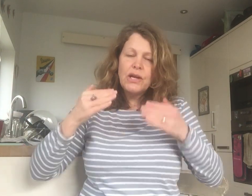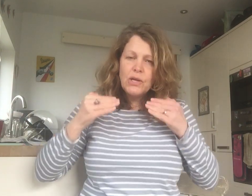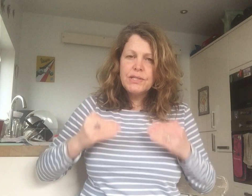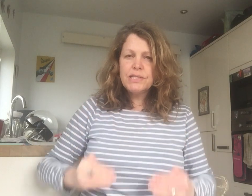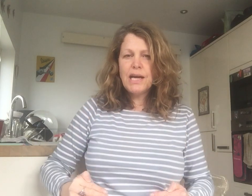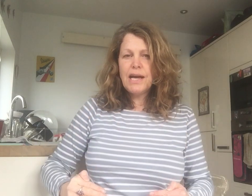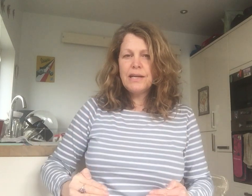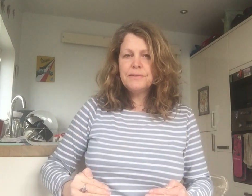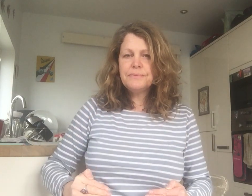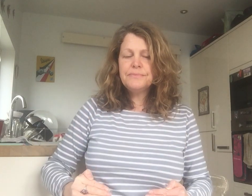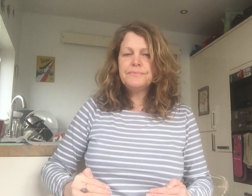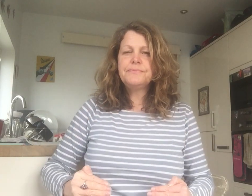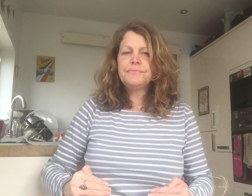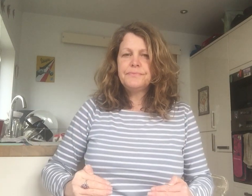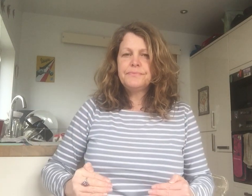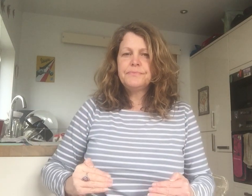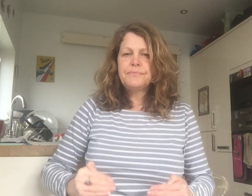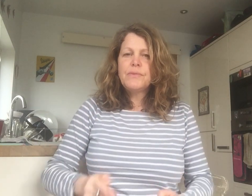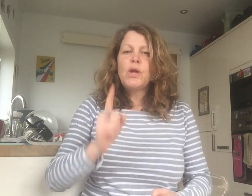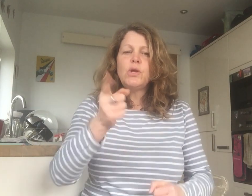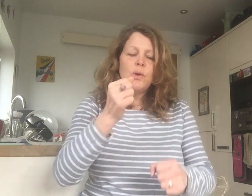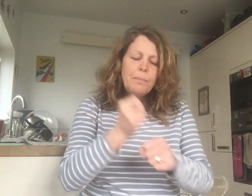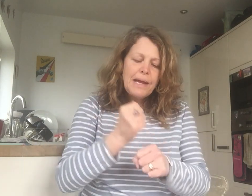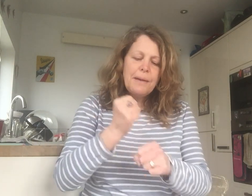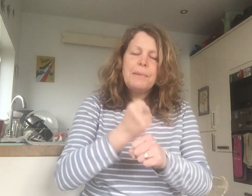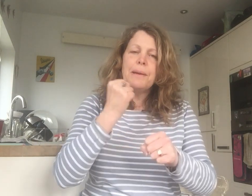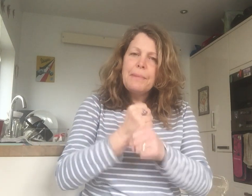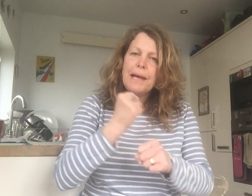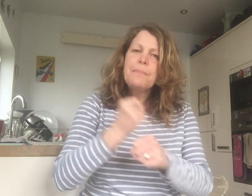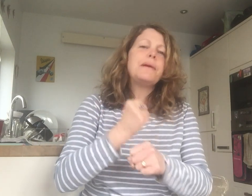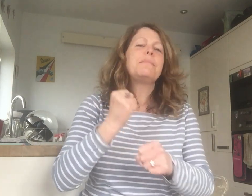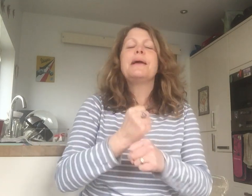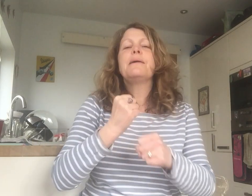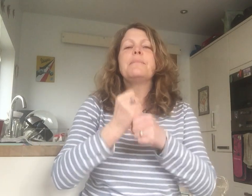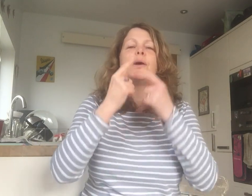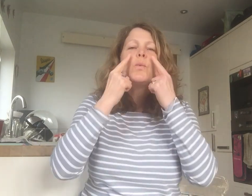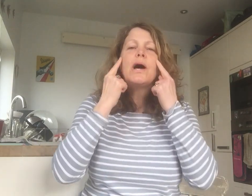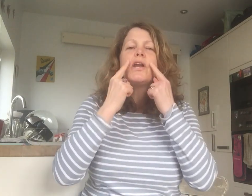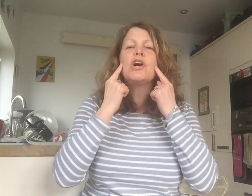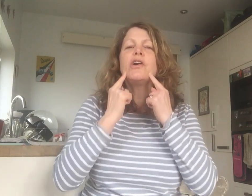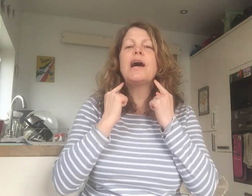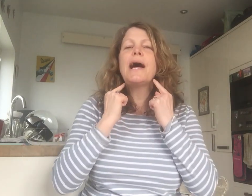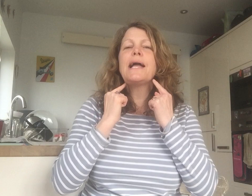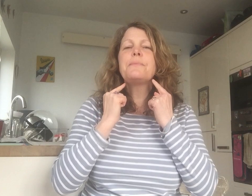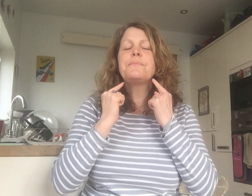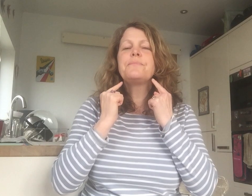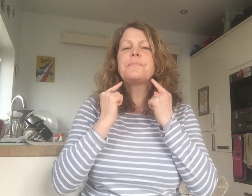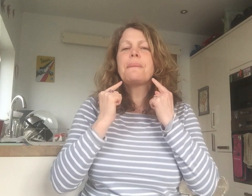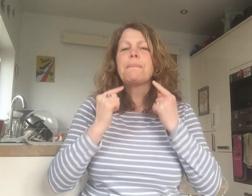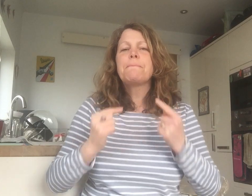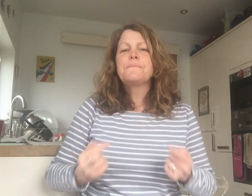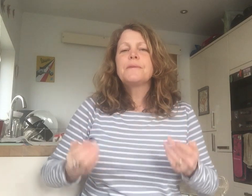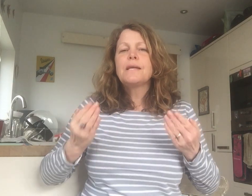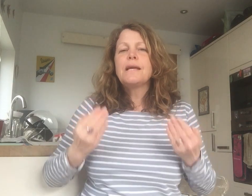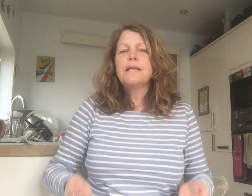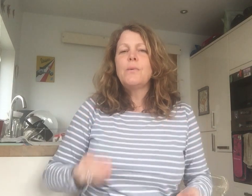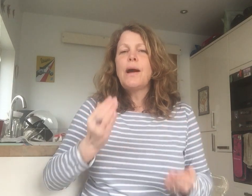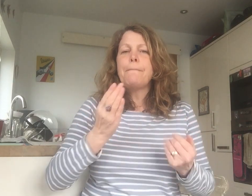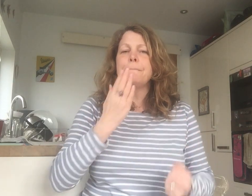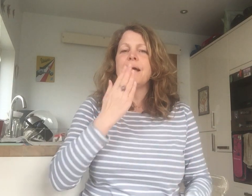your sign. Ooh, you make me, make me, make me wanna try. And now I beg